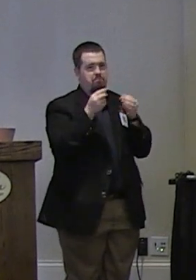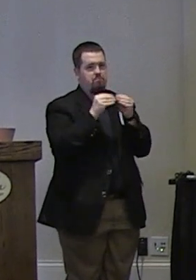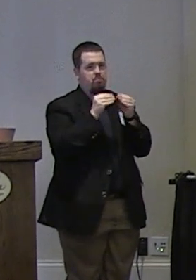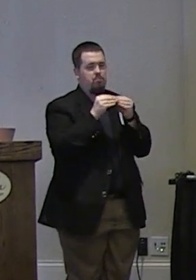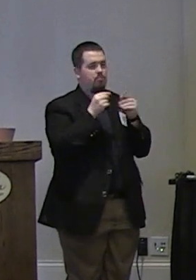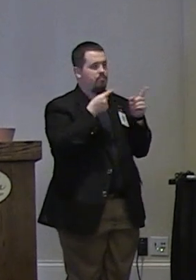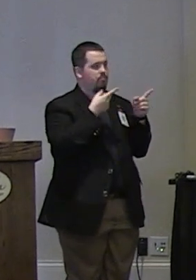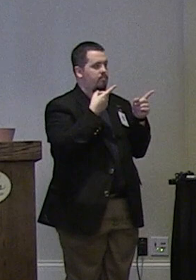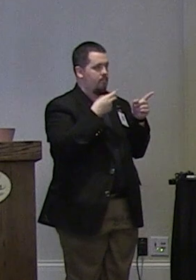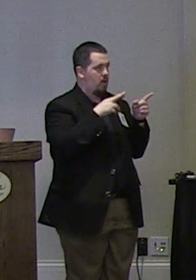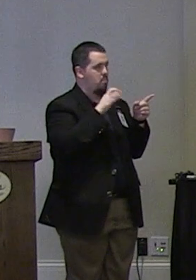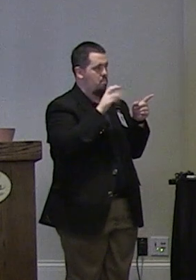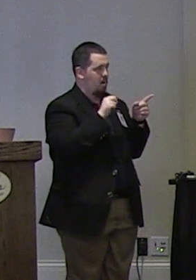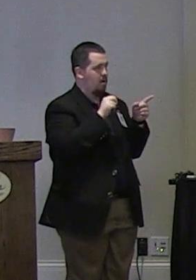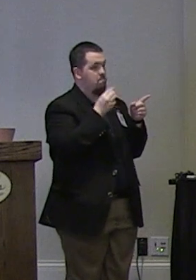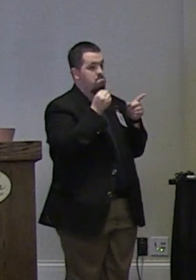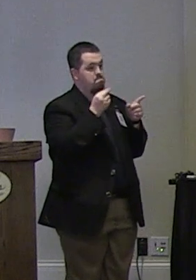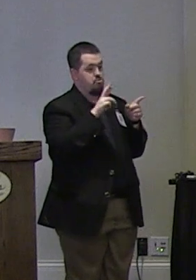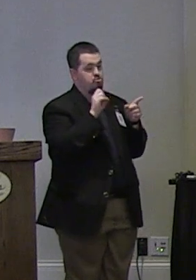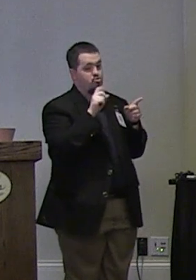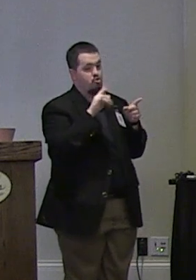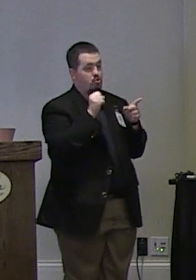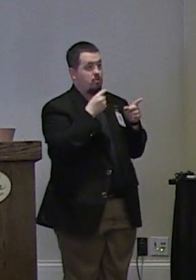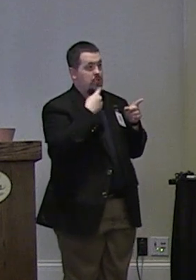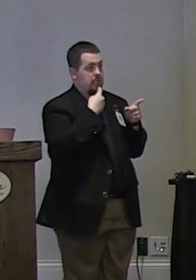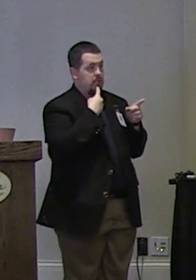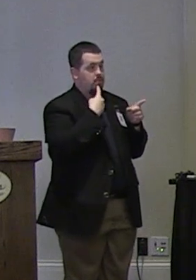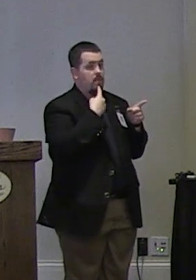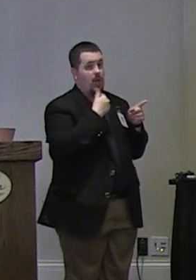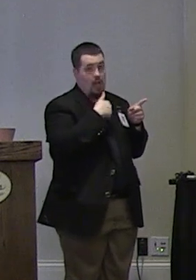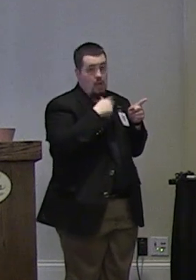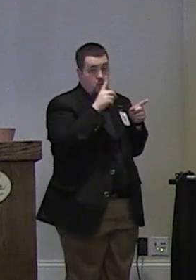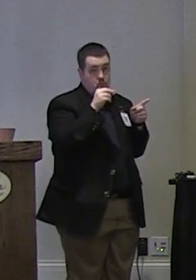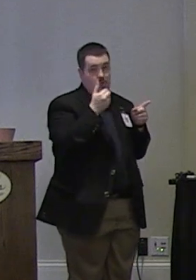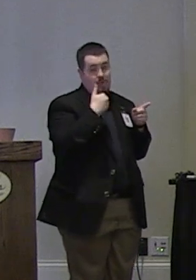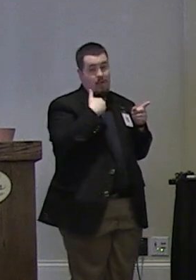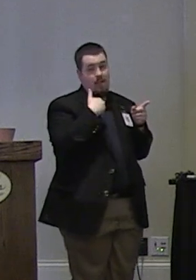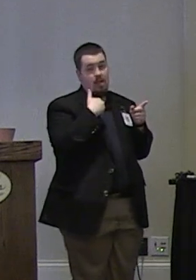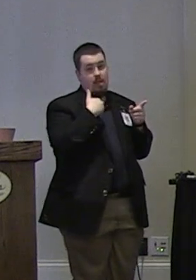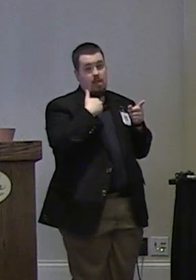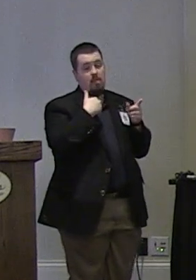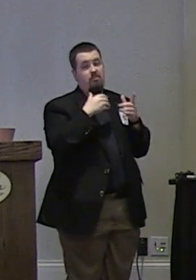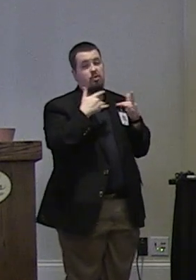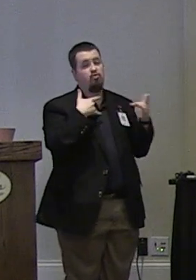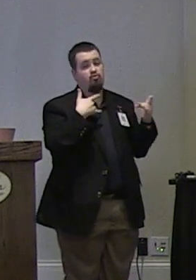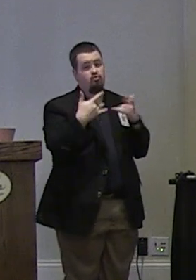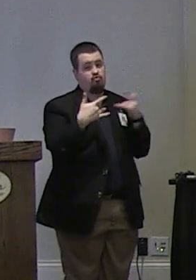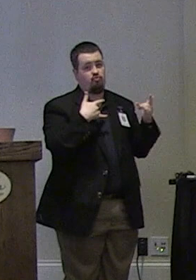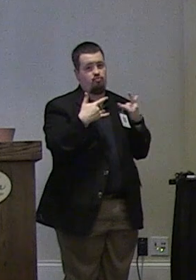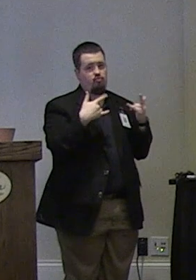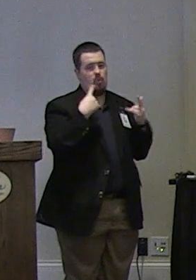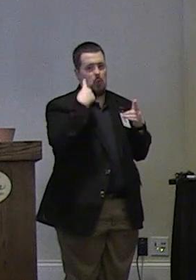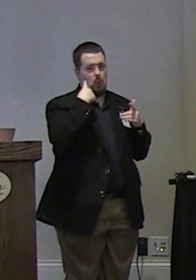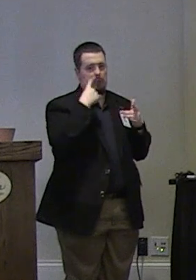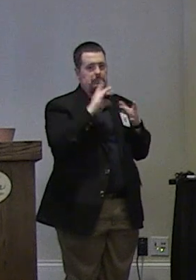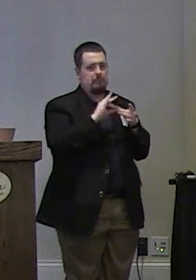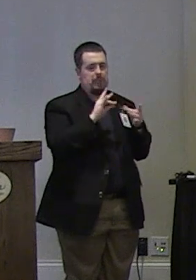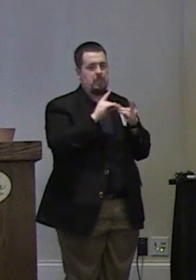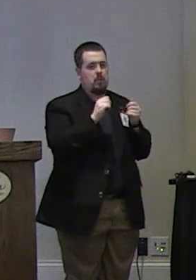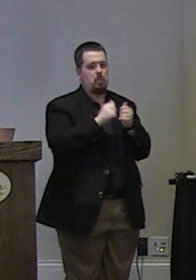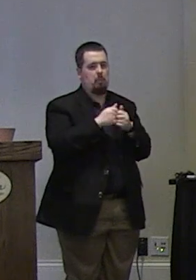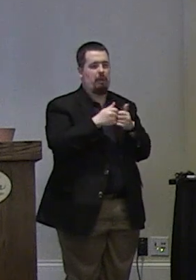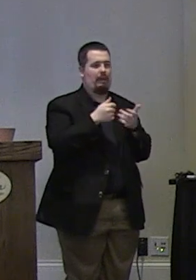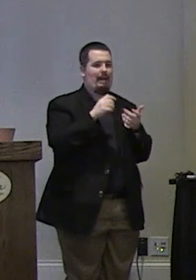bit more on what dr bryant and mr starns have presented i do have great concerns we have heard mentioned with the